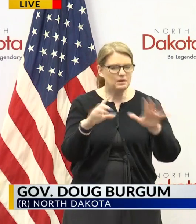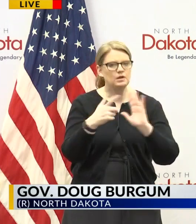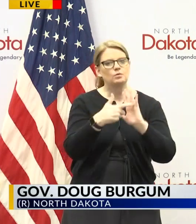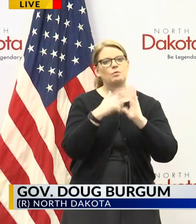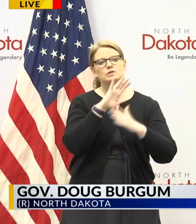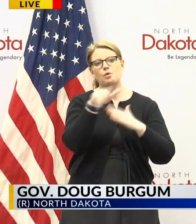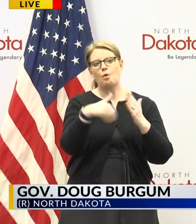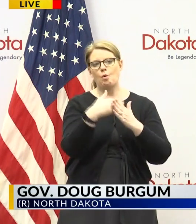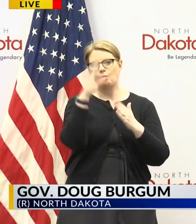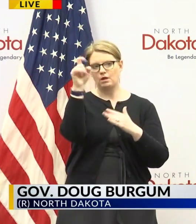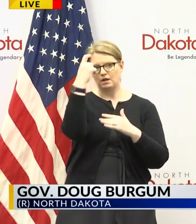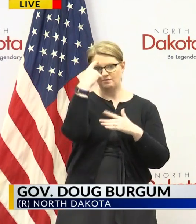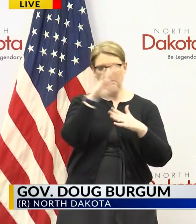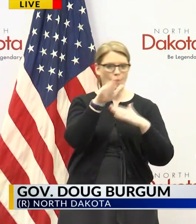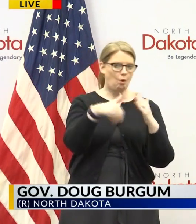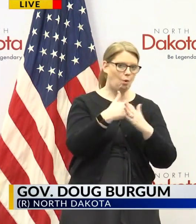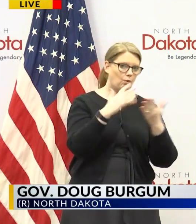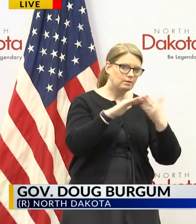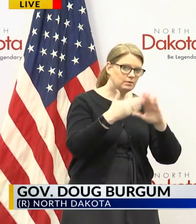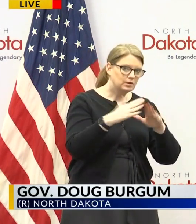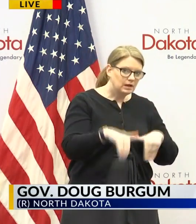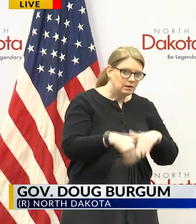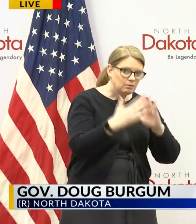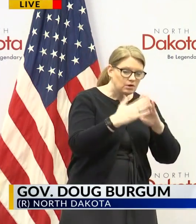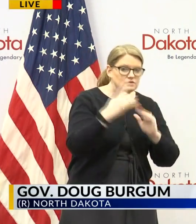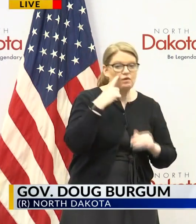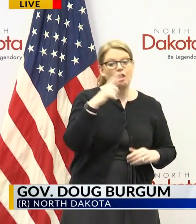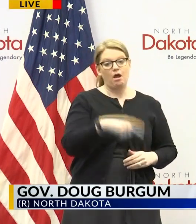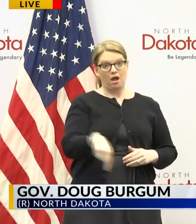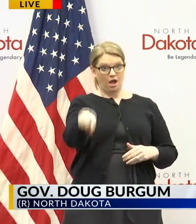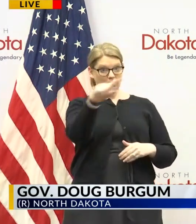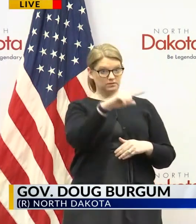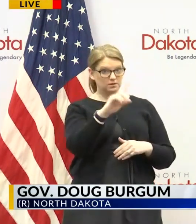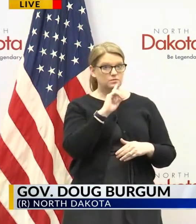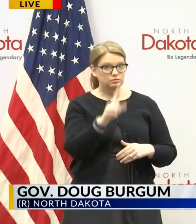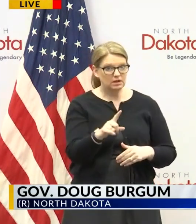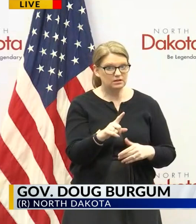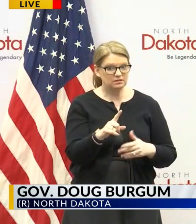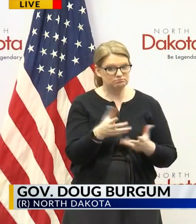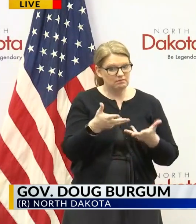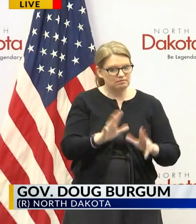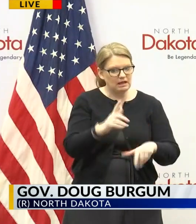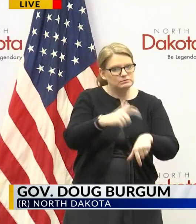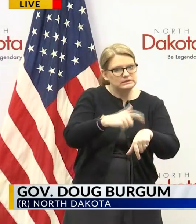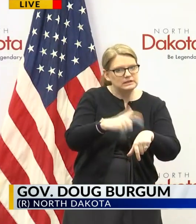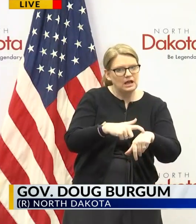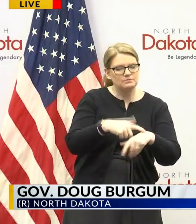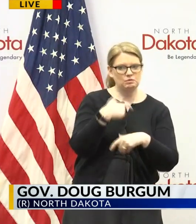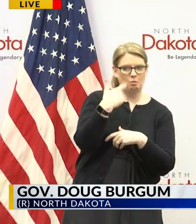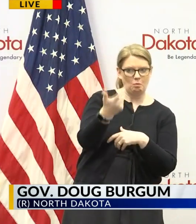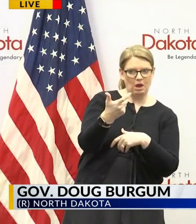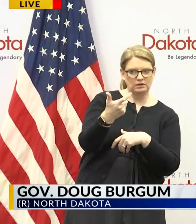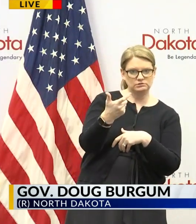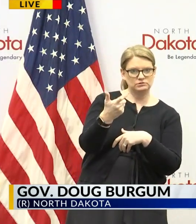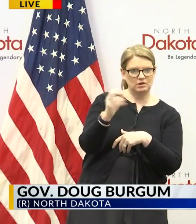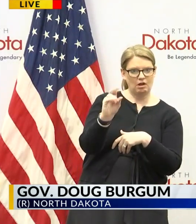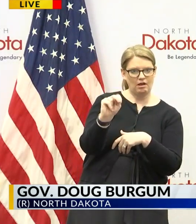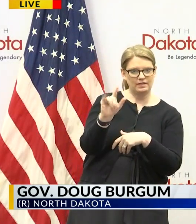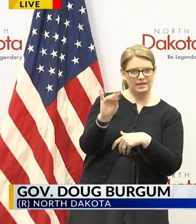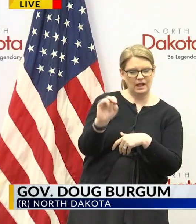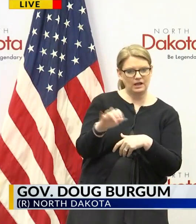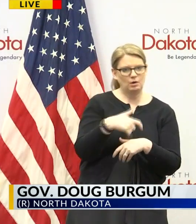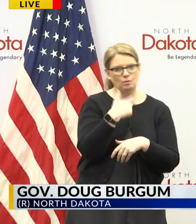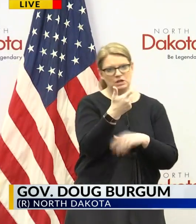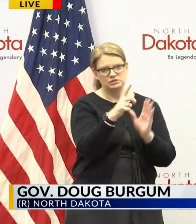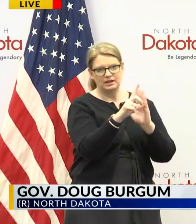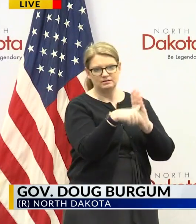whole community approach so each of you that are taking the time to dial in or watch today online or watching this at a